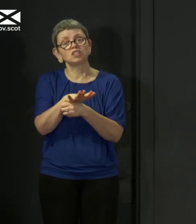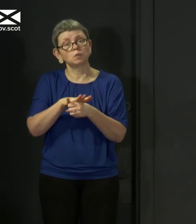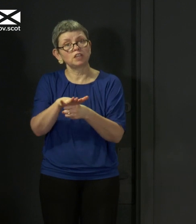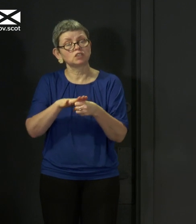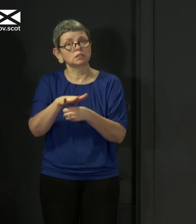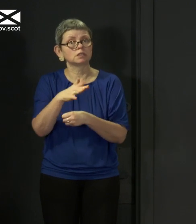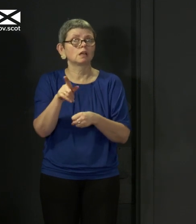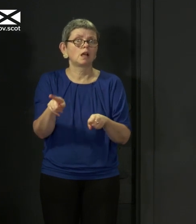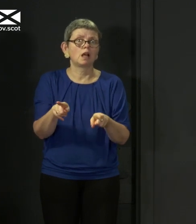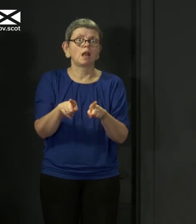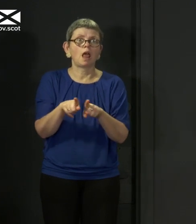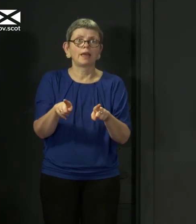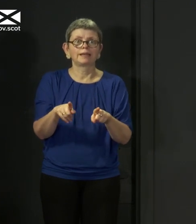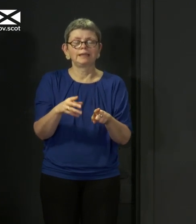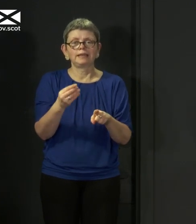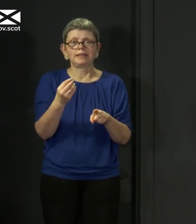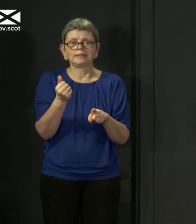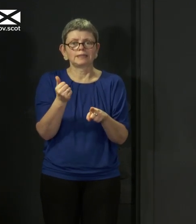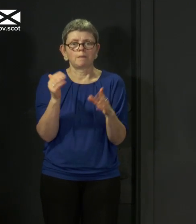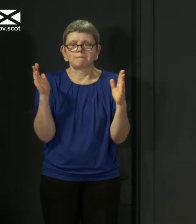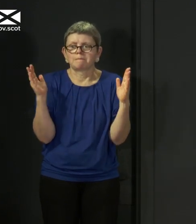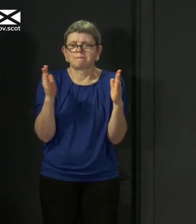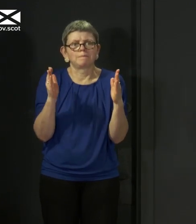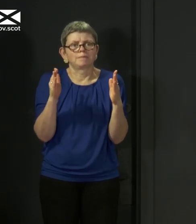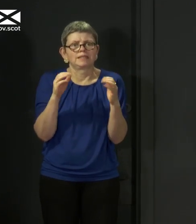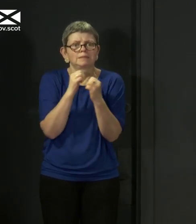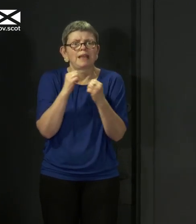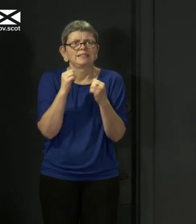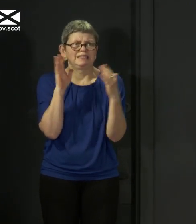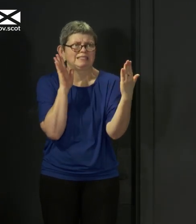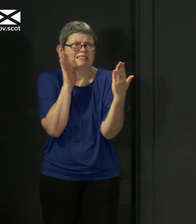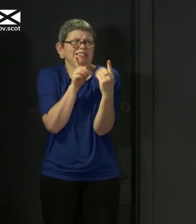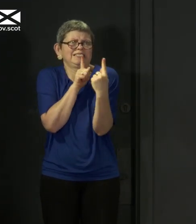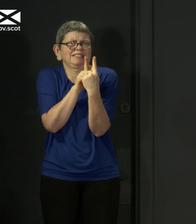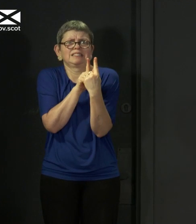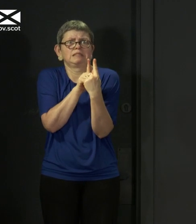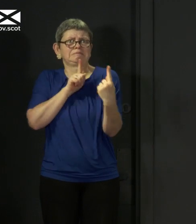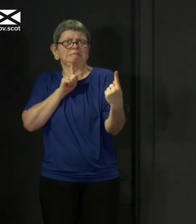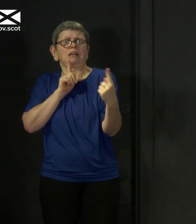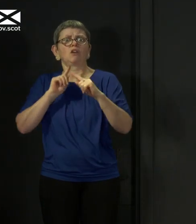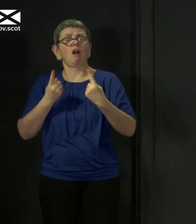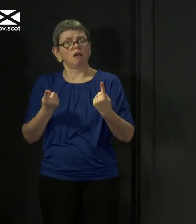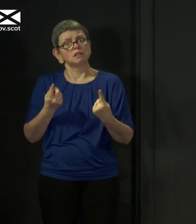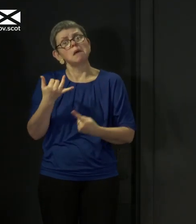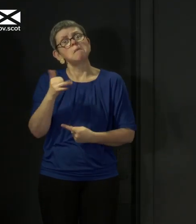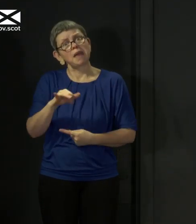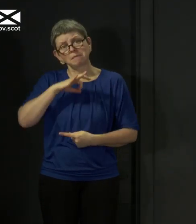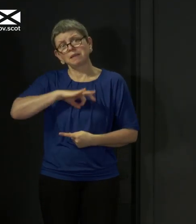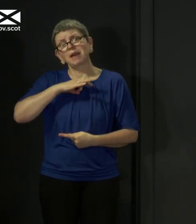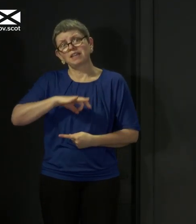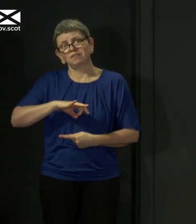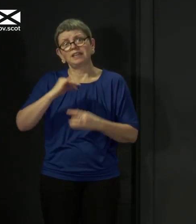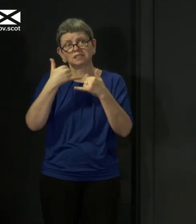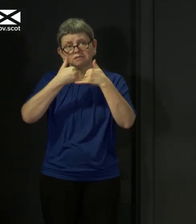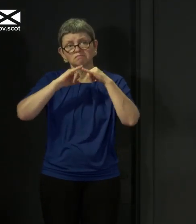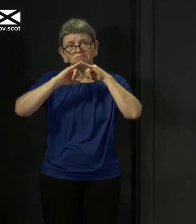for example, in certain enclosed spaces where social distancing is not possible, there may be a benefit to covering your face. And we will put